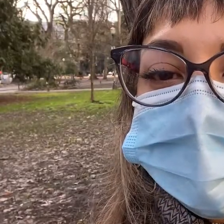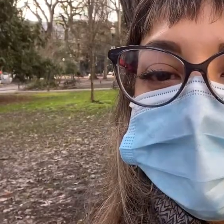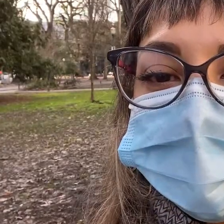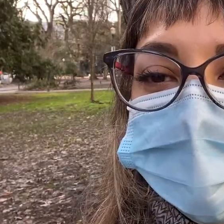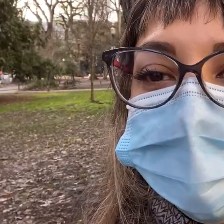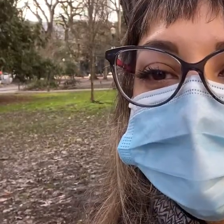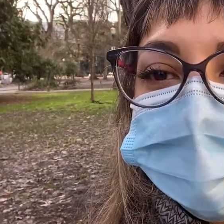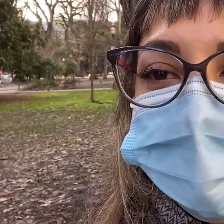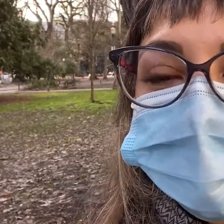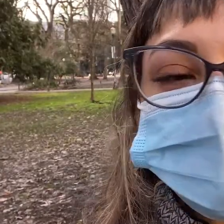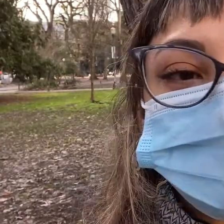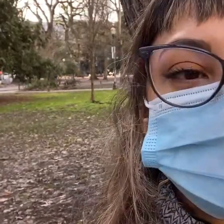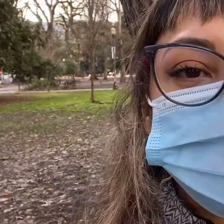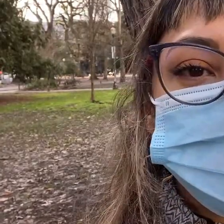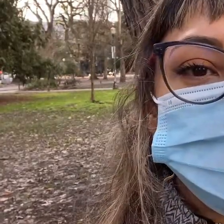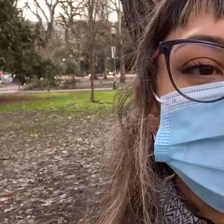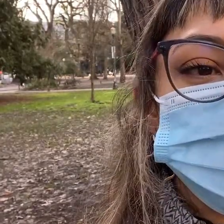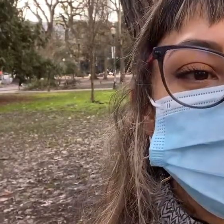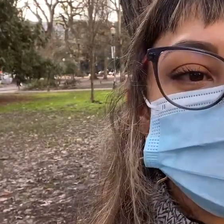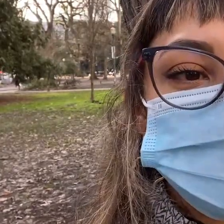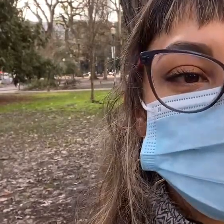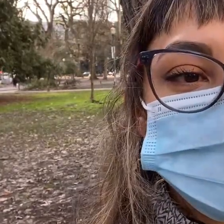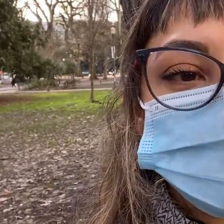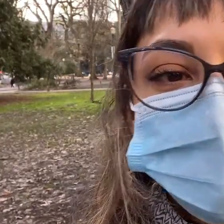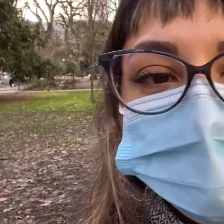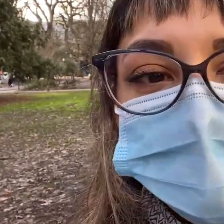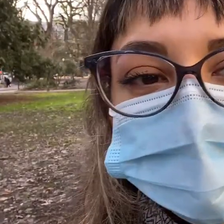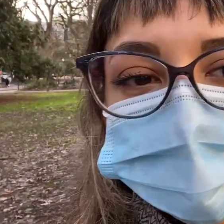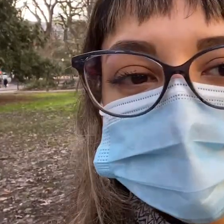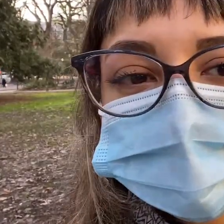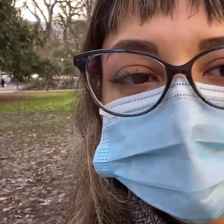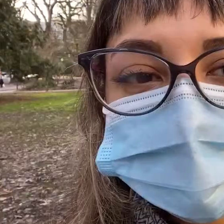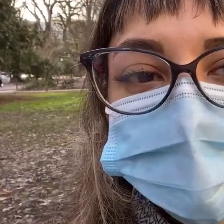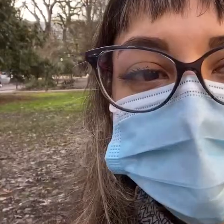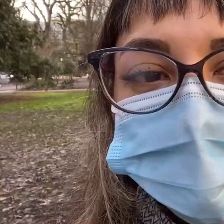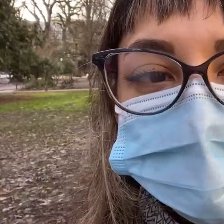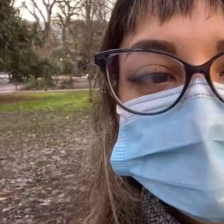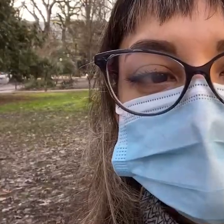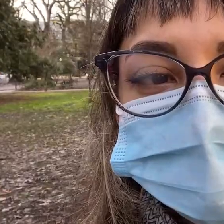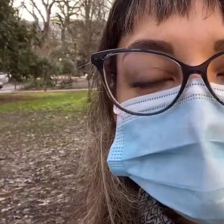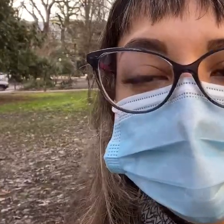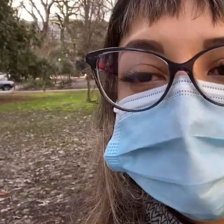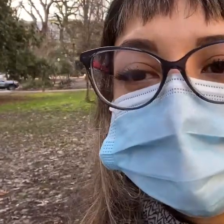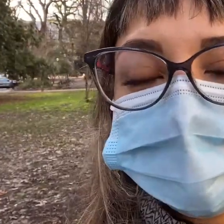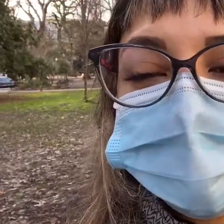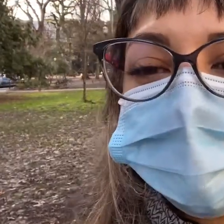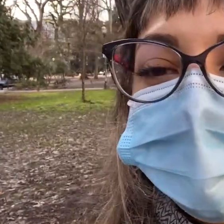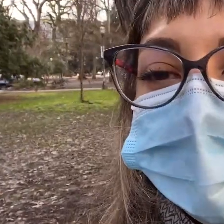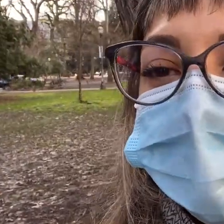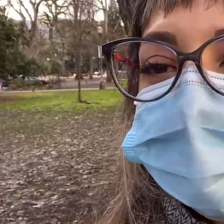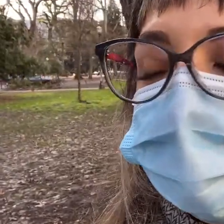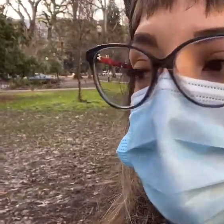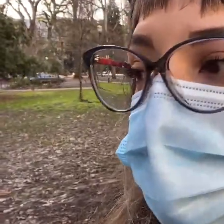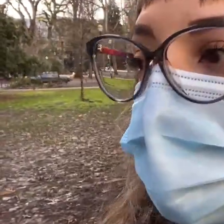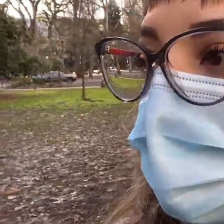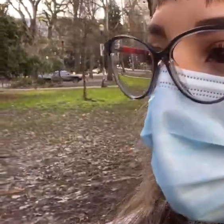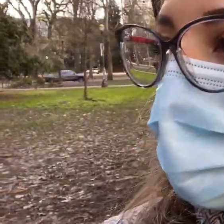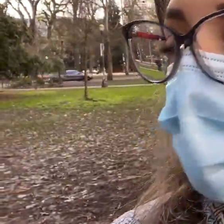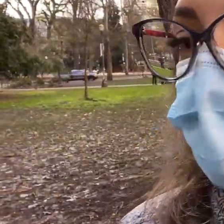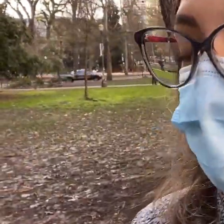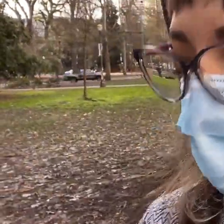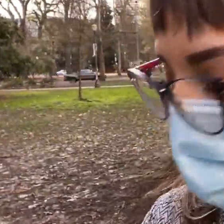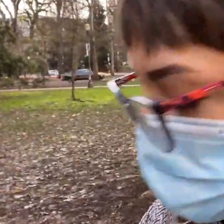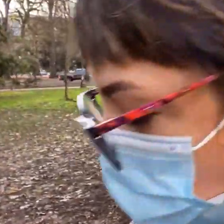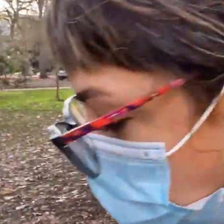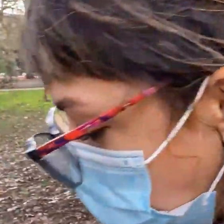yeah and if you want to learn about the best gas map chemical weapons research.com hc and if you want to learn